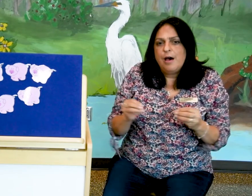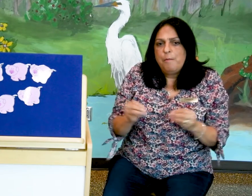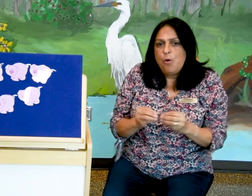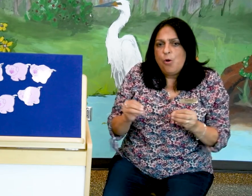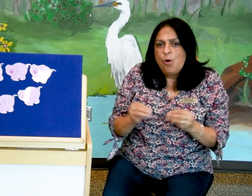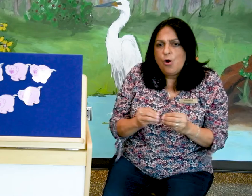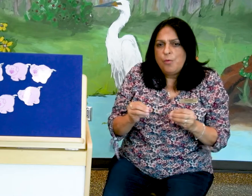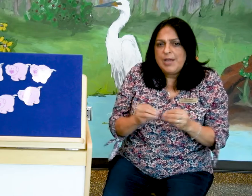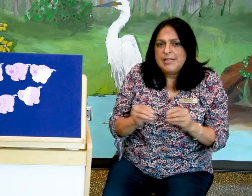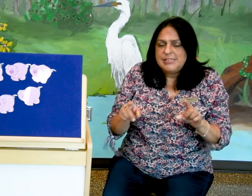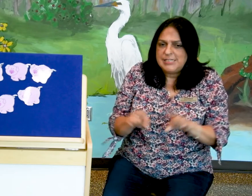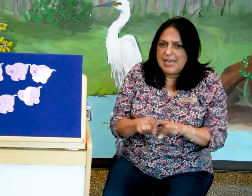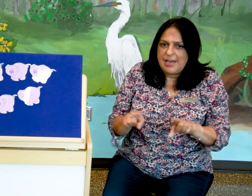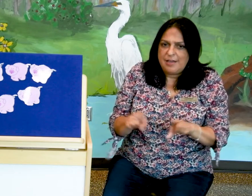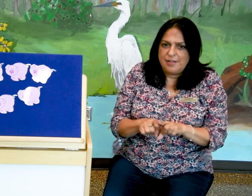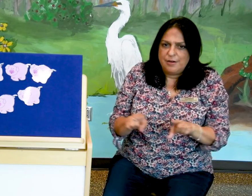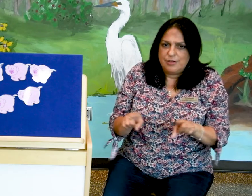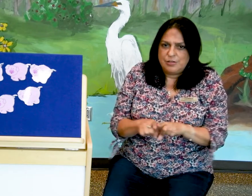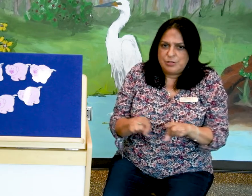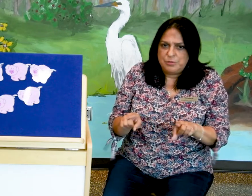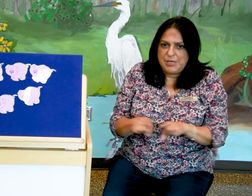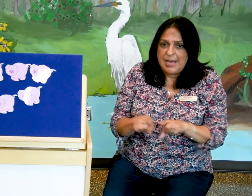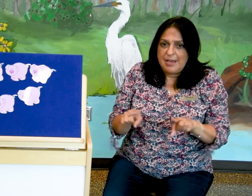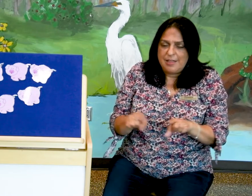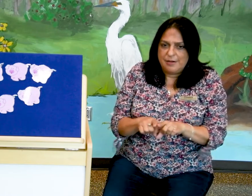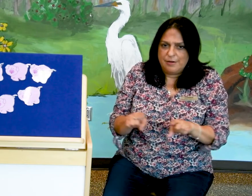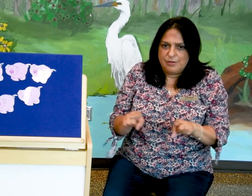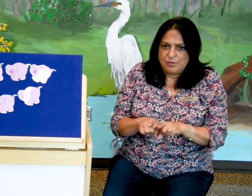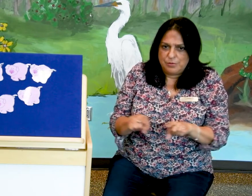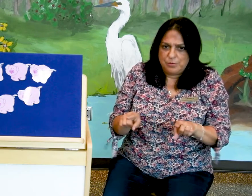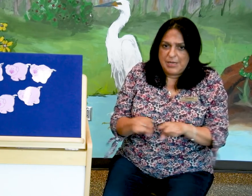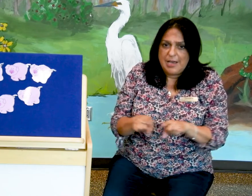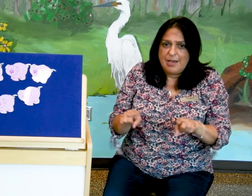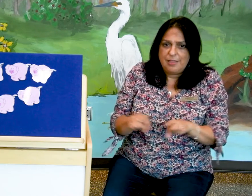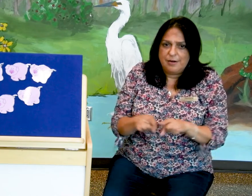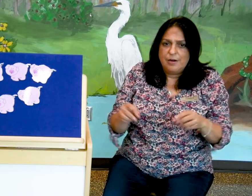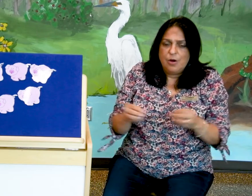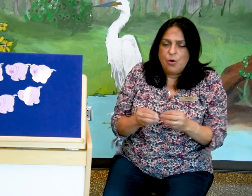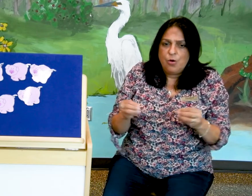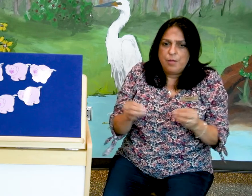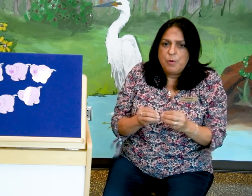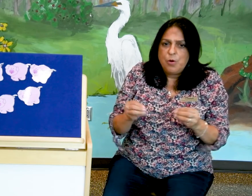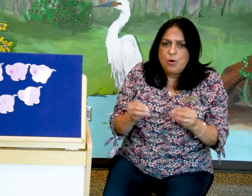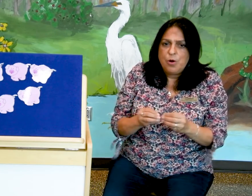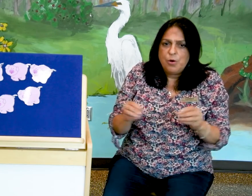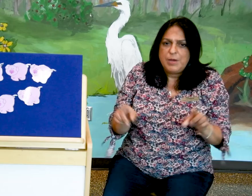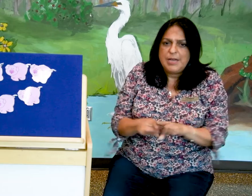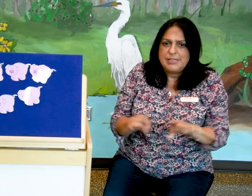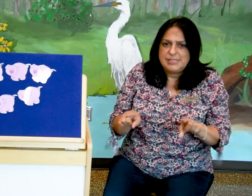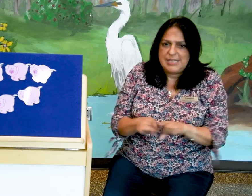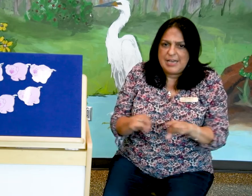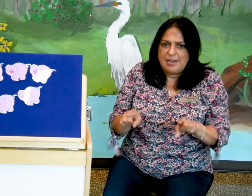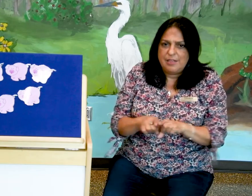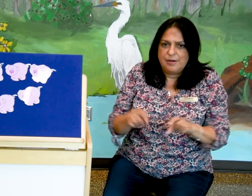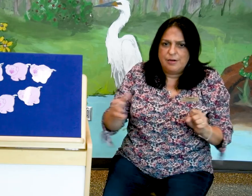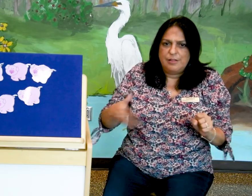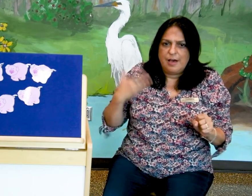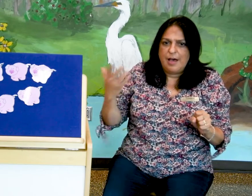more we get together, together, together, oh the more we get together the